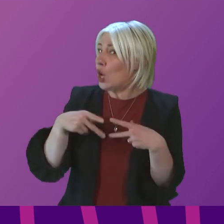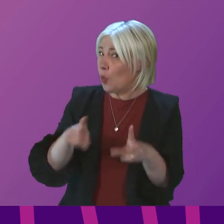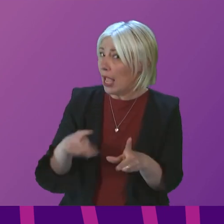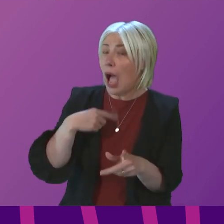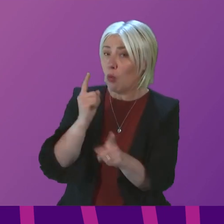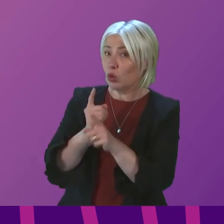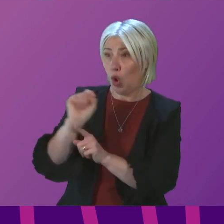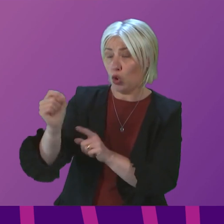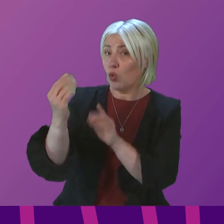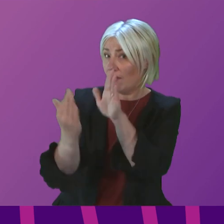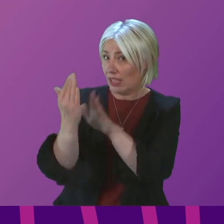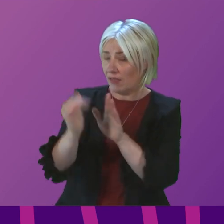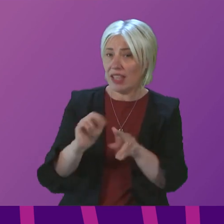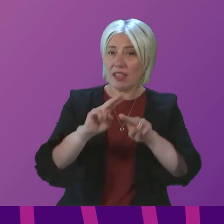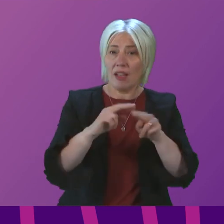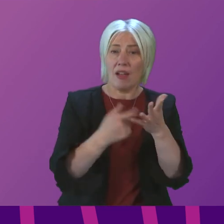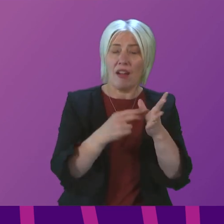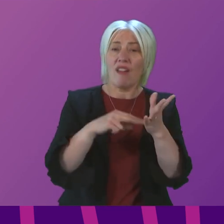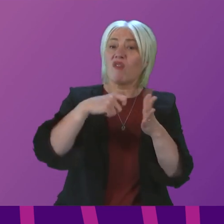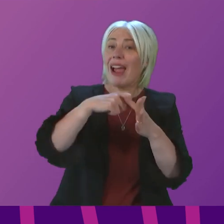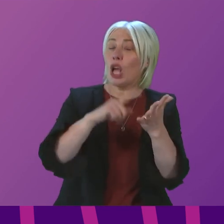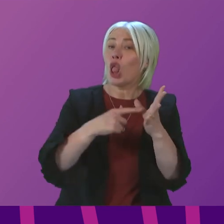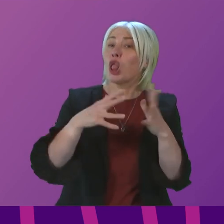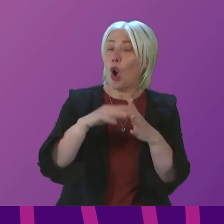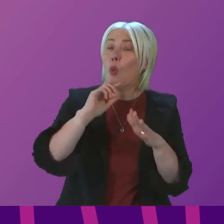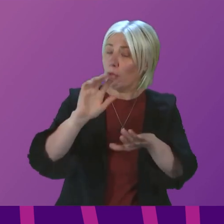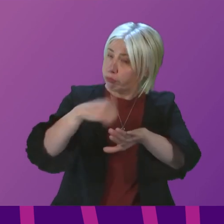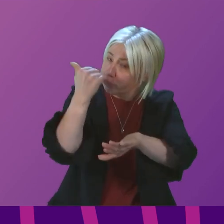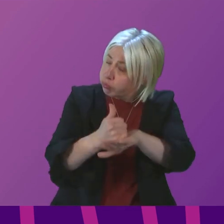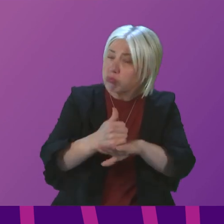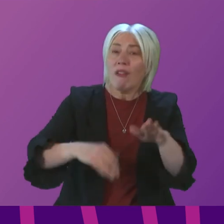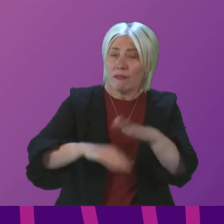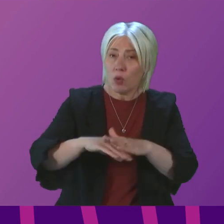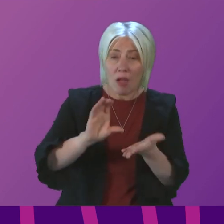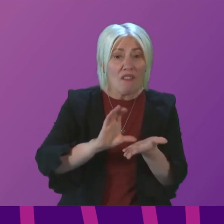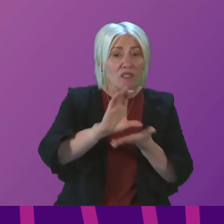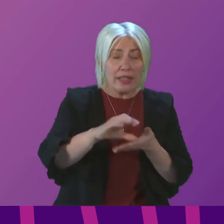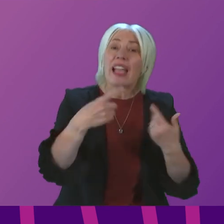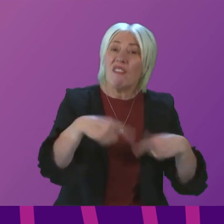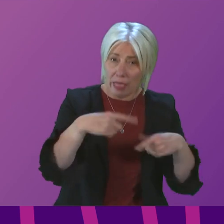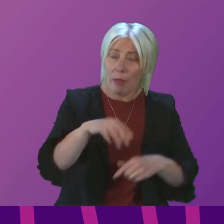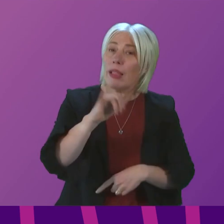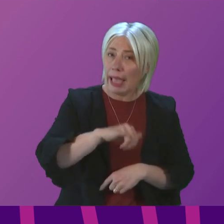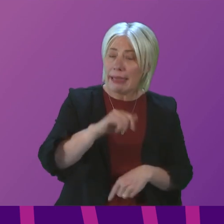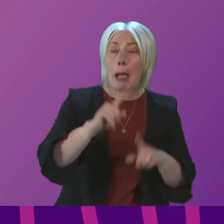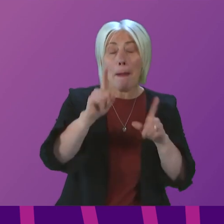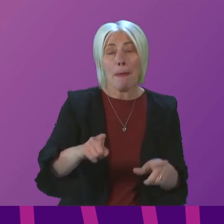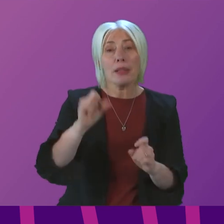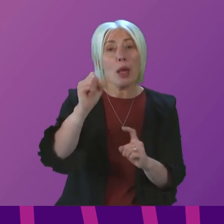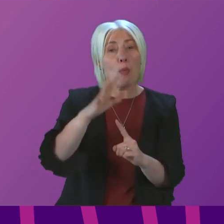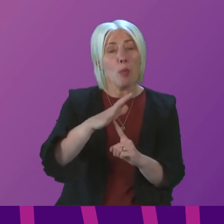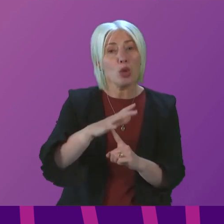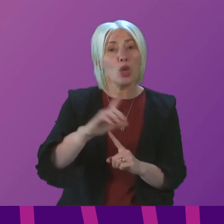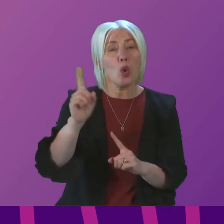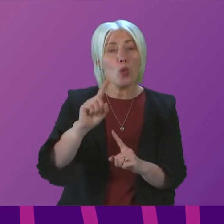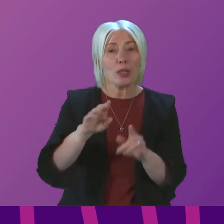about this. Frank's Law will be implemented in full. The funding has been made available, but more important than that, there